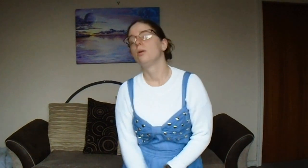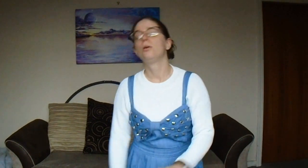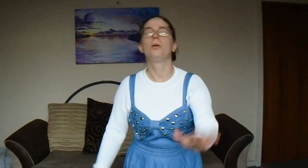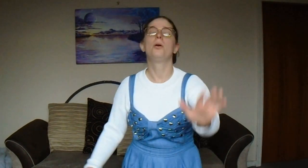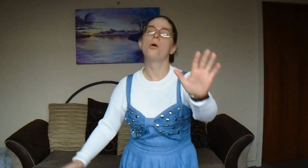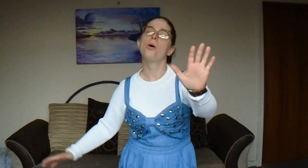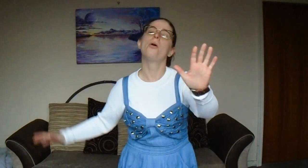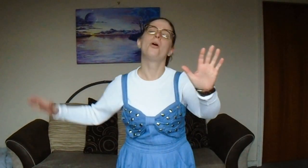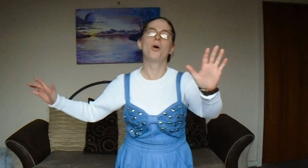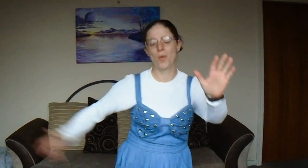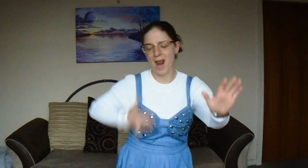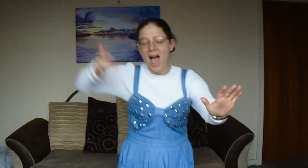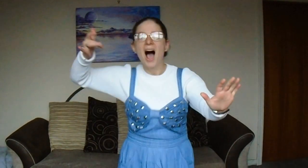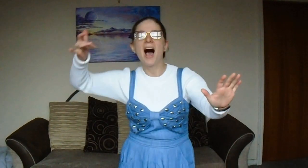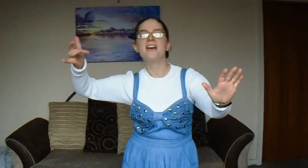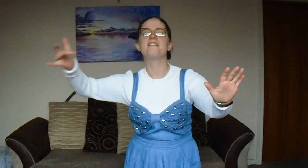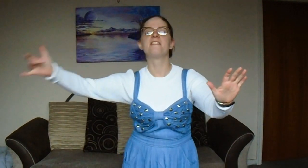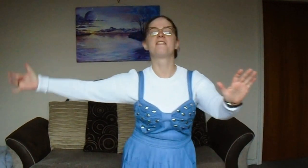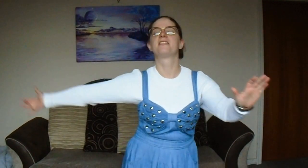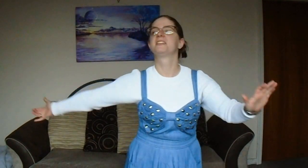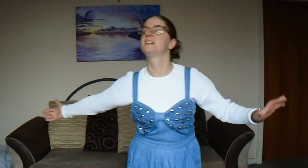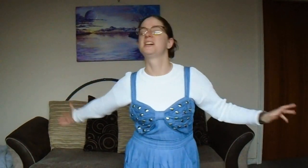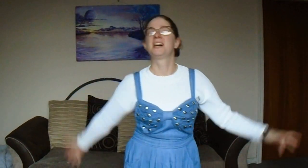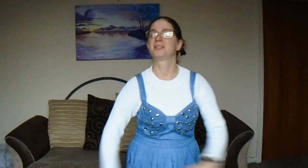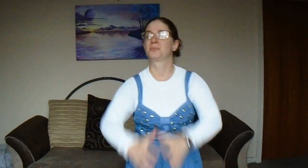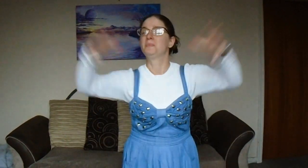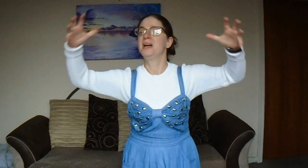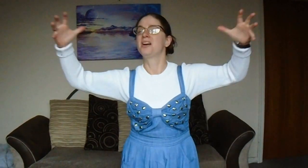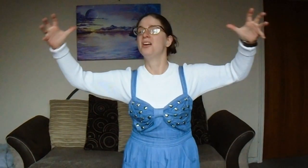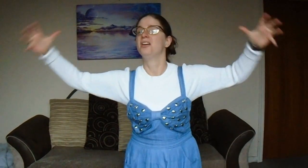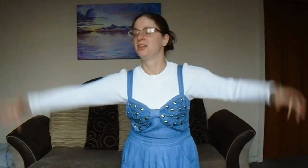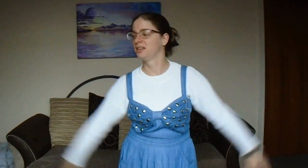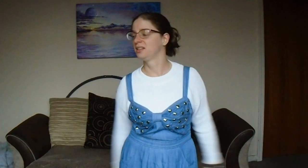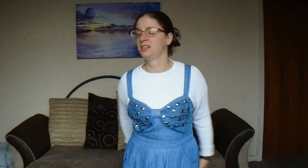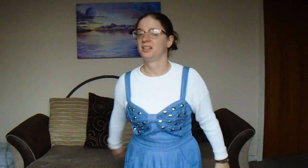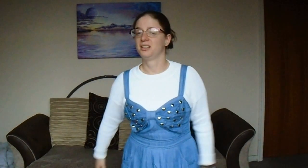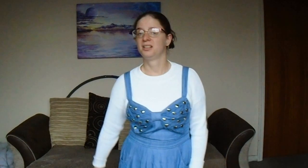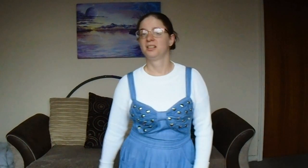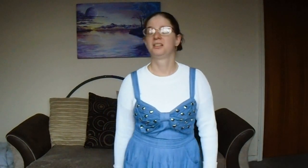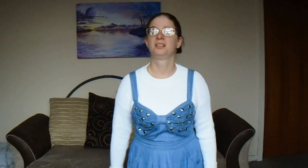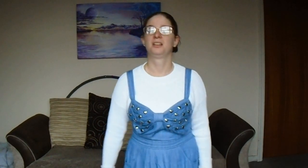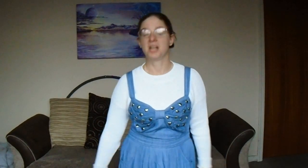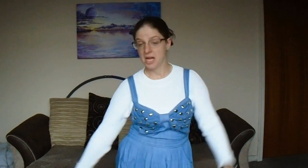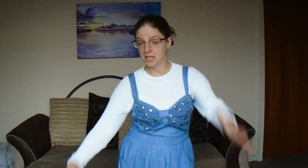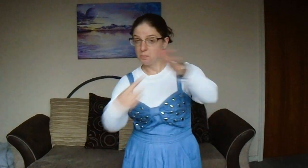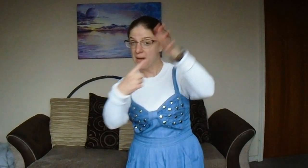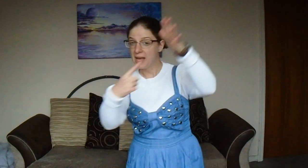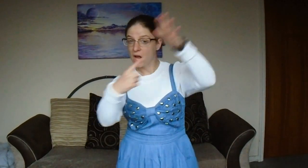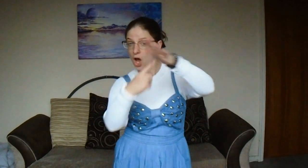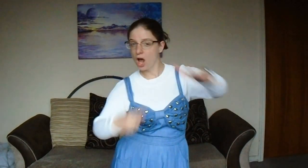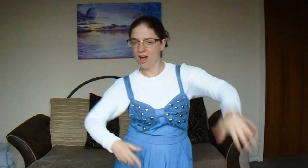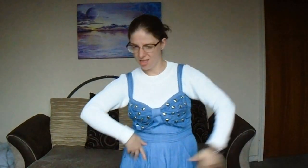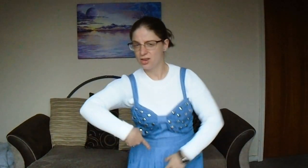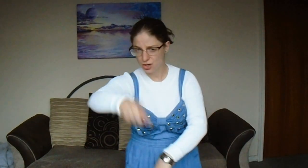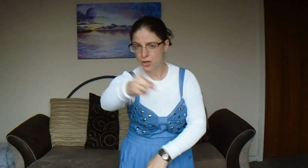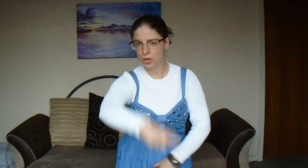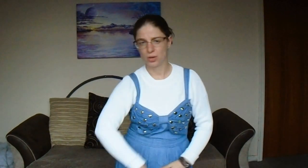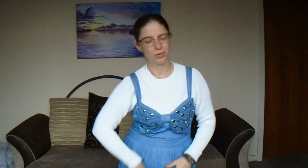Oh, life is bigger, it's bigger than you,